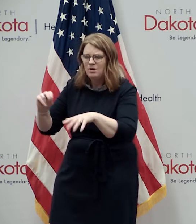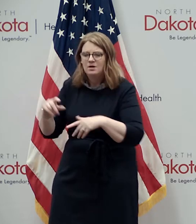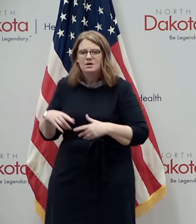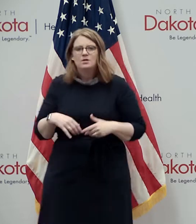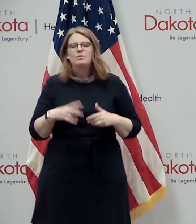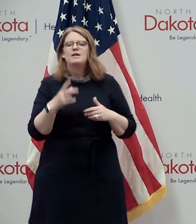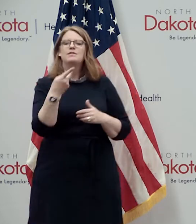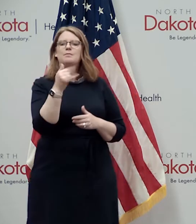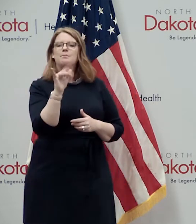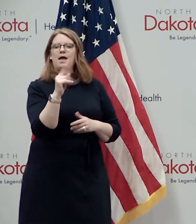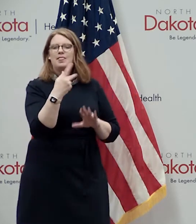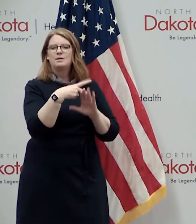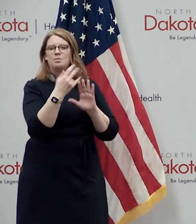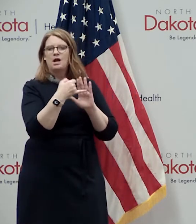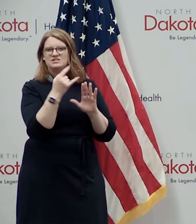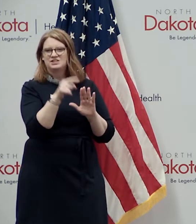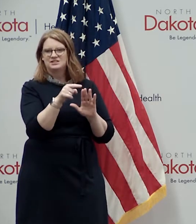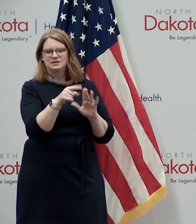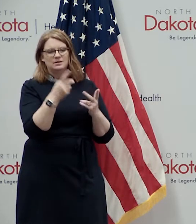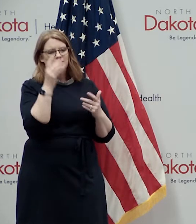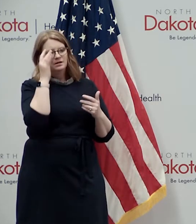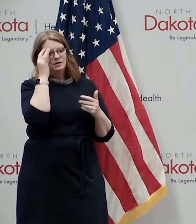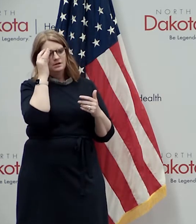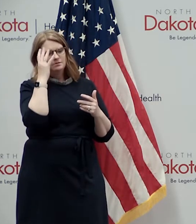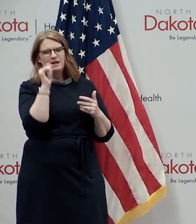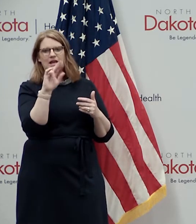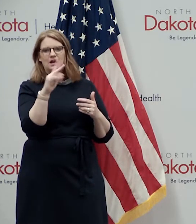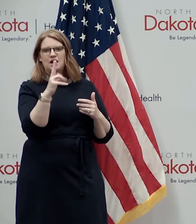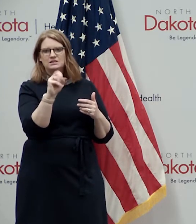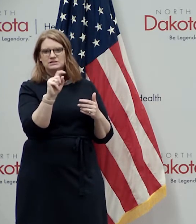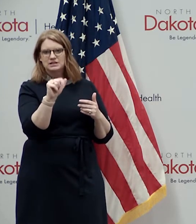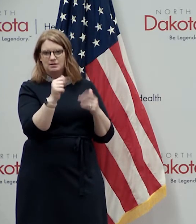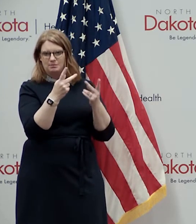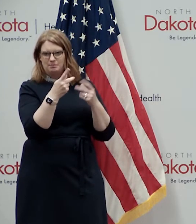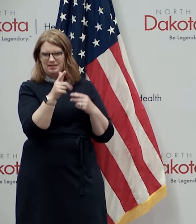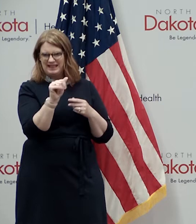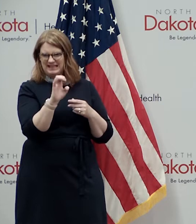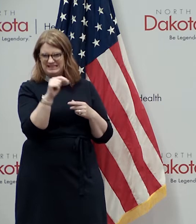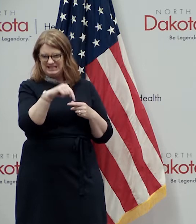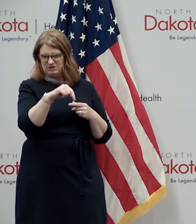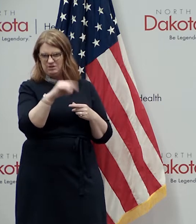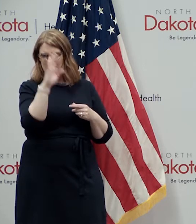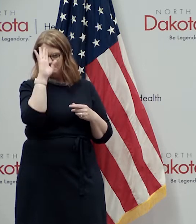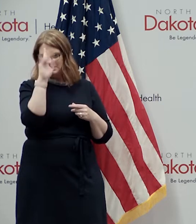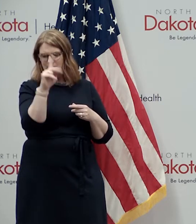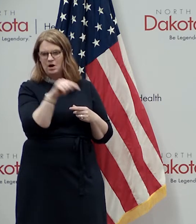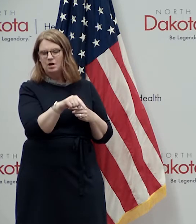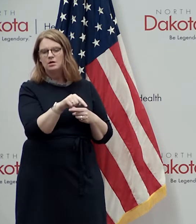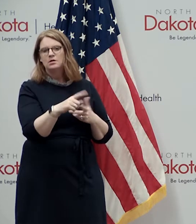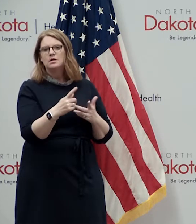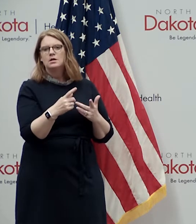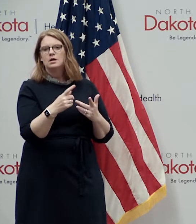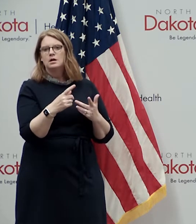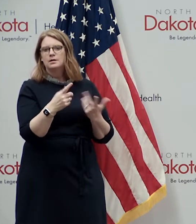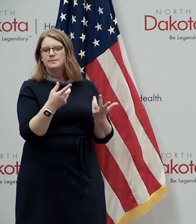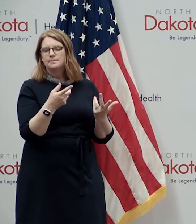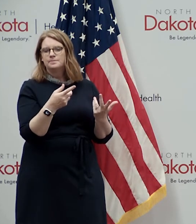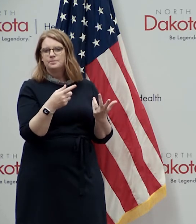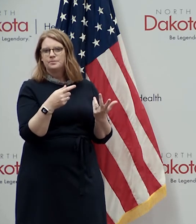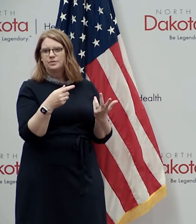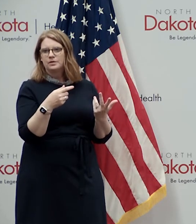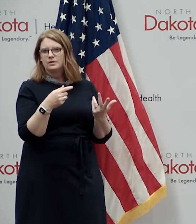project which we announced last week giving an update on that at augusta place in bismarck because one of the ways that we we want to continue to